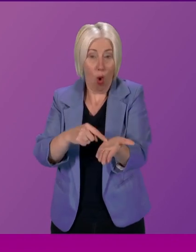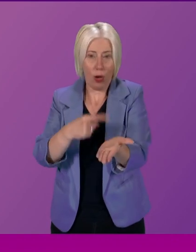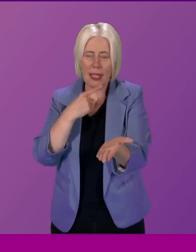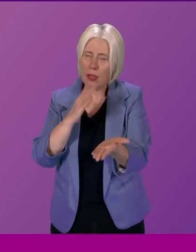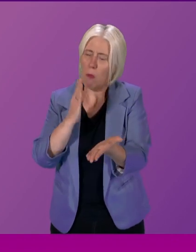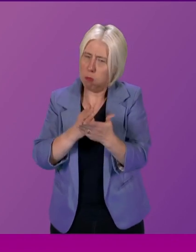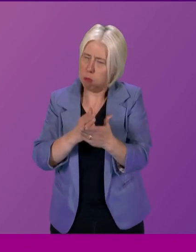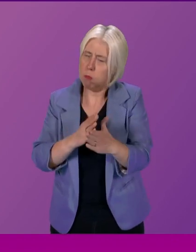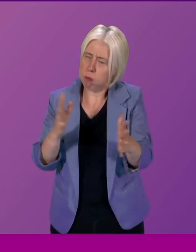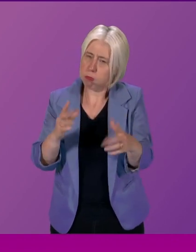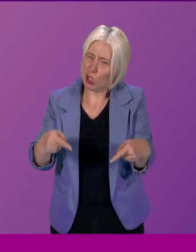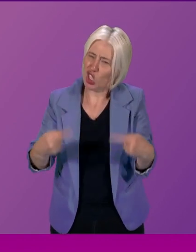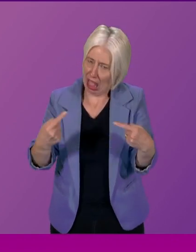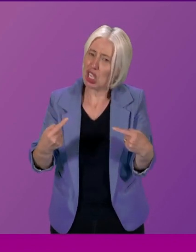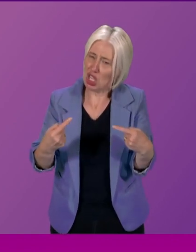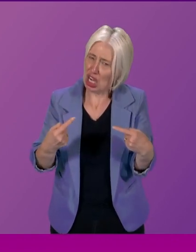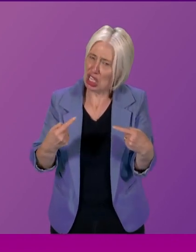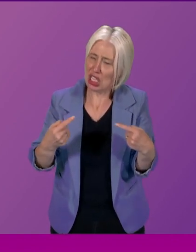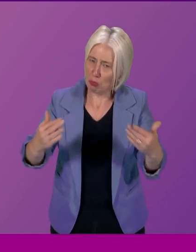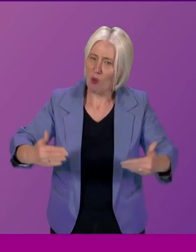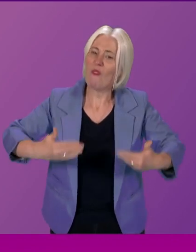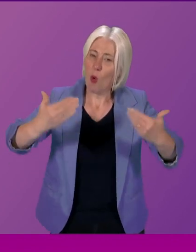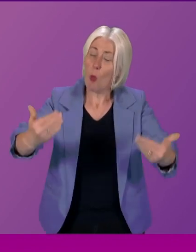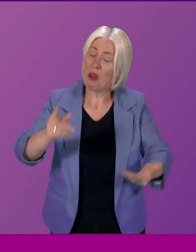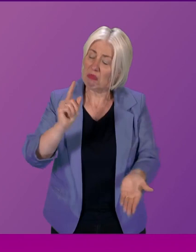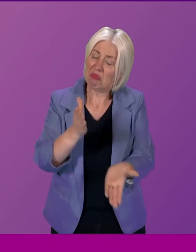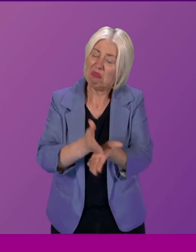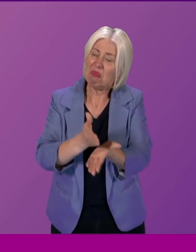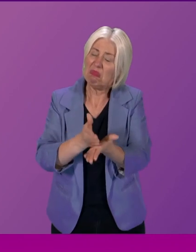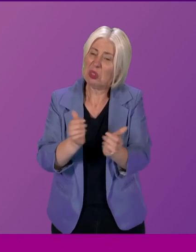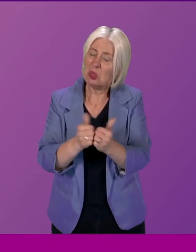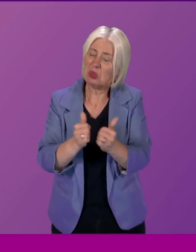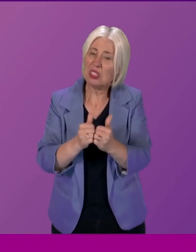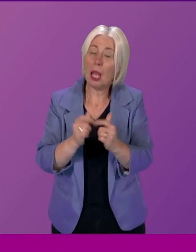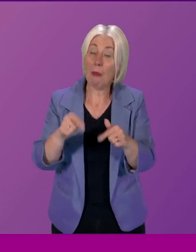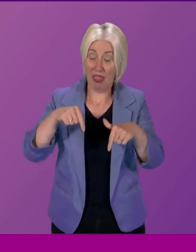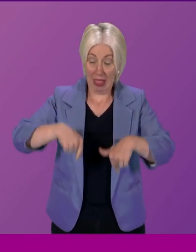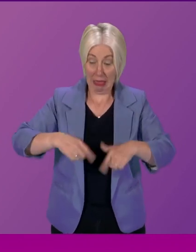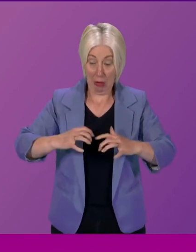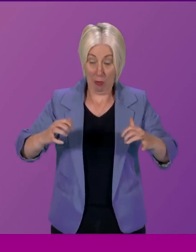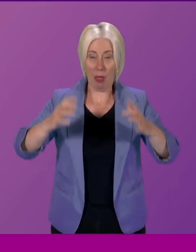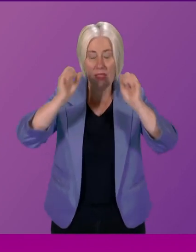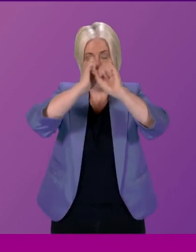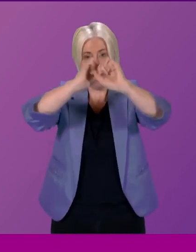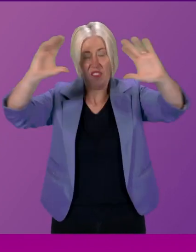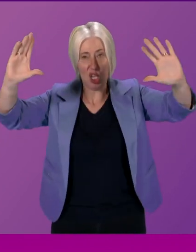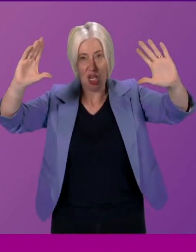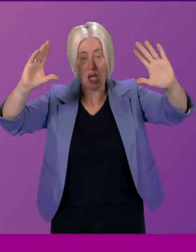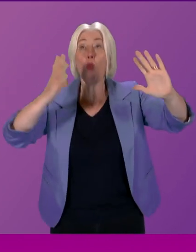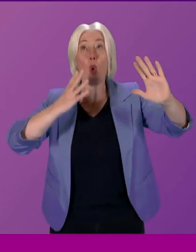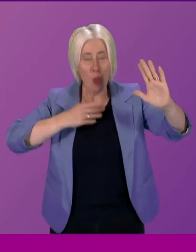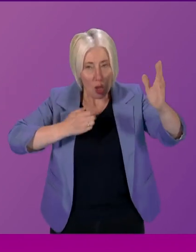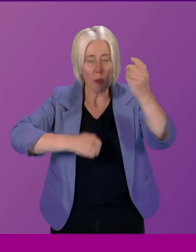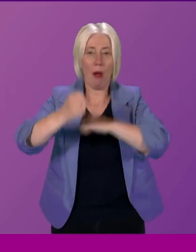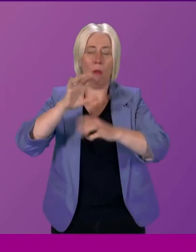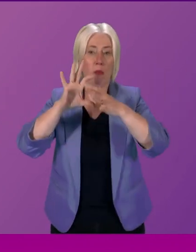challenges that we had to deal with going forward and I think that's the case and the vision for this parliament that it wants to be engaging and